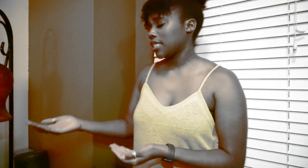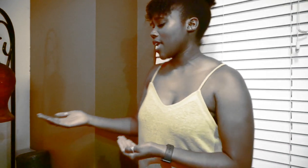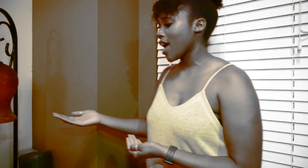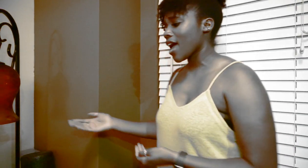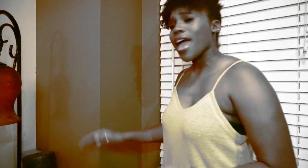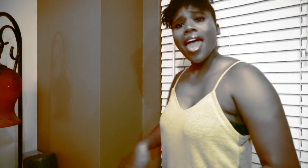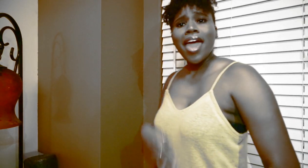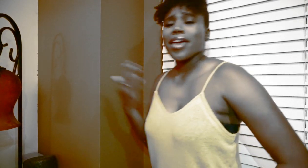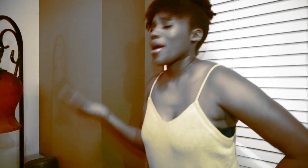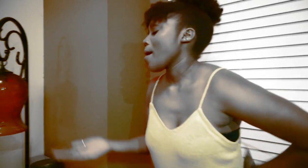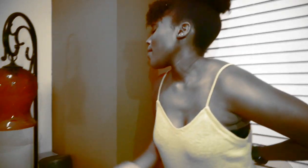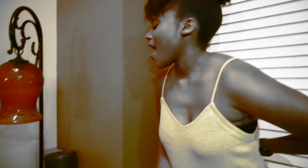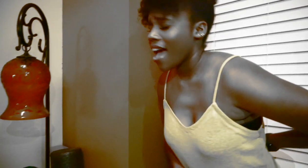take the bow